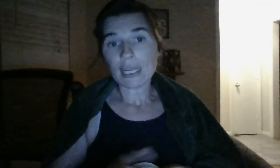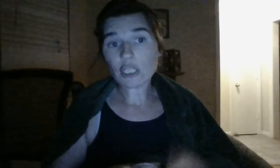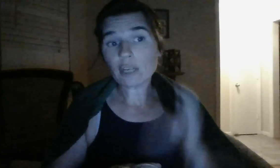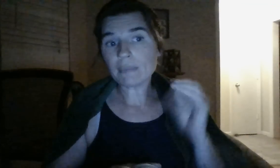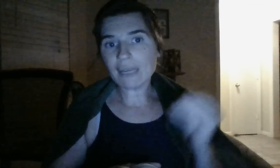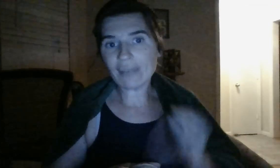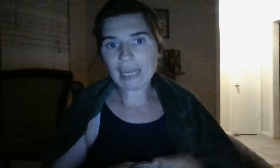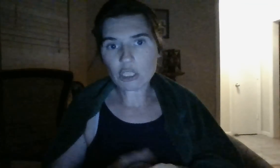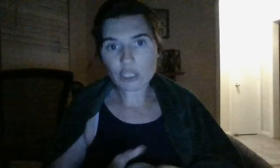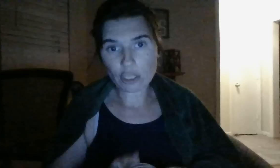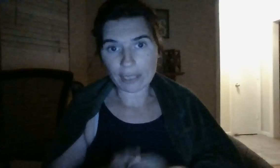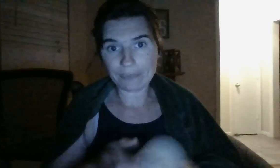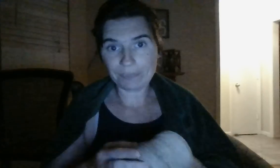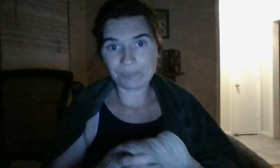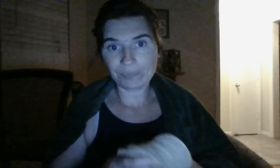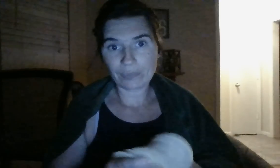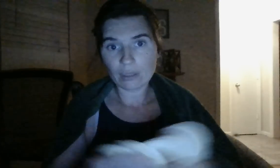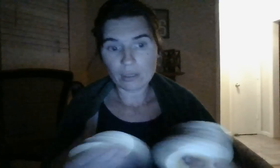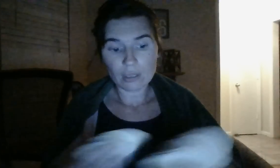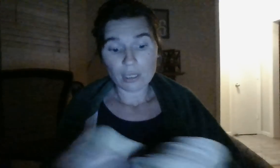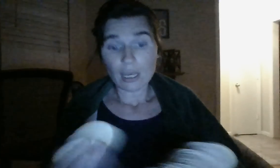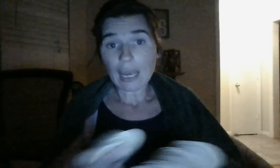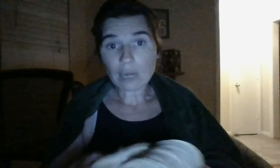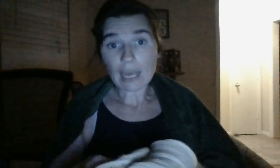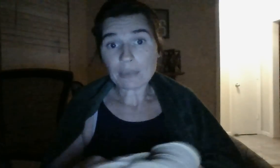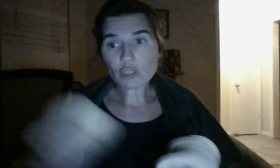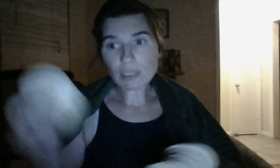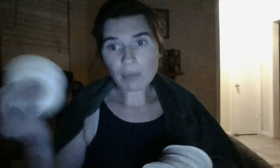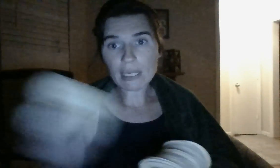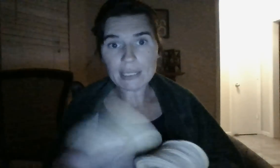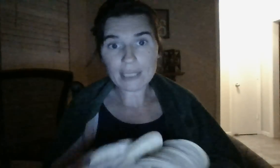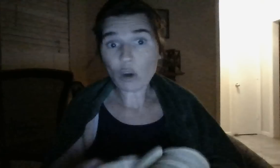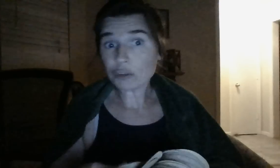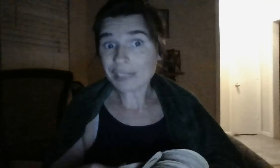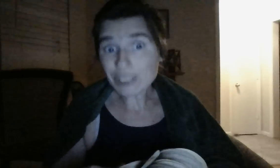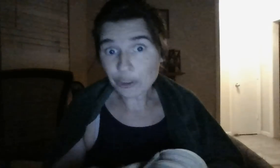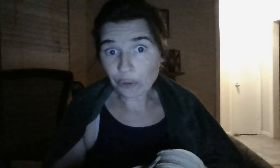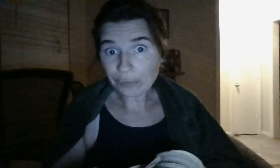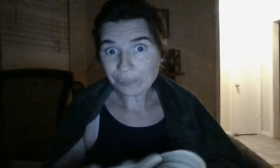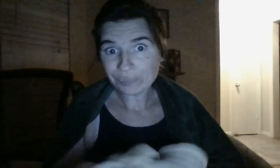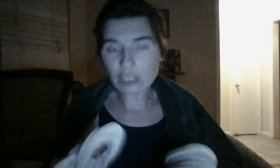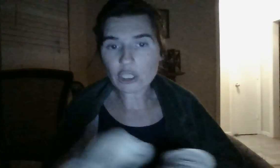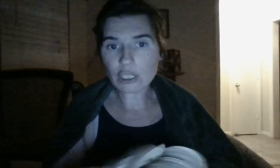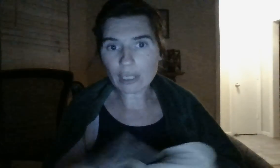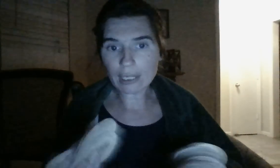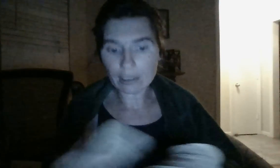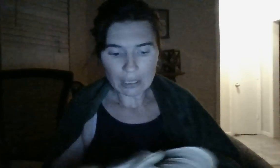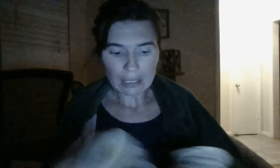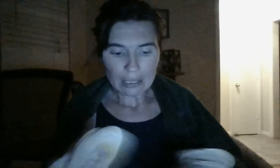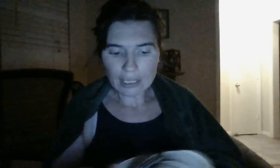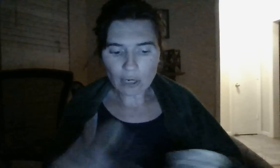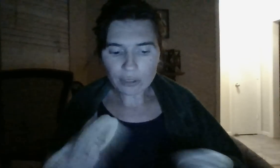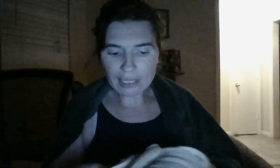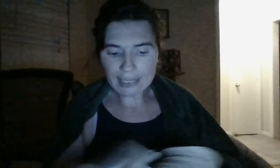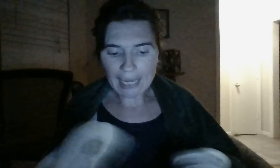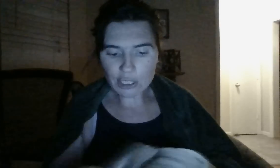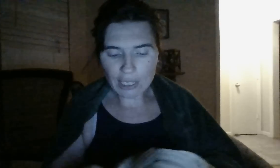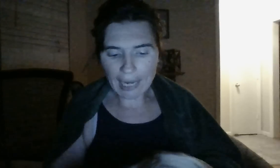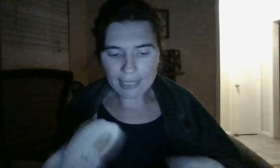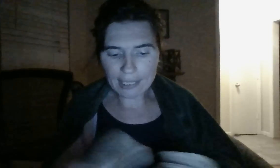and she took many vacations on it. I'm, I'm sure she probably didn't tell her sister that she took it. Still, to this day, she has